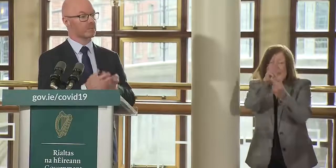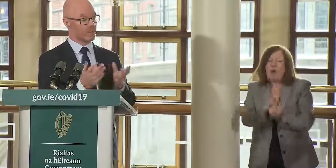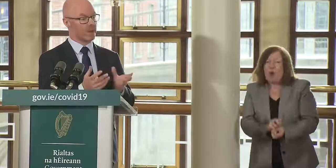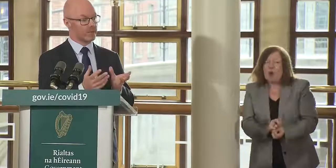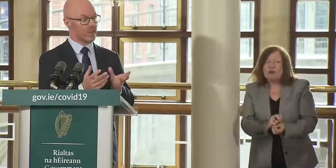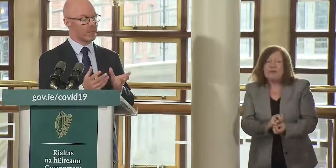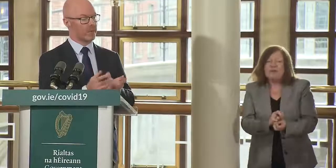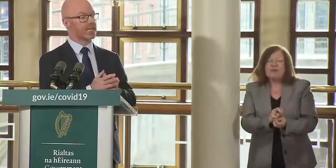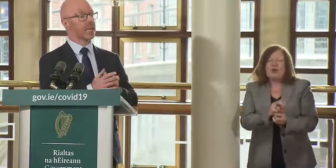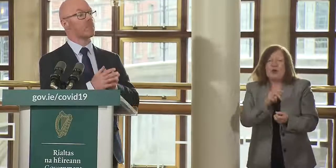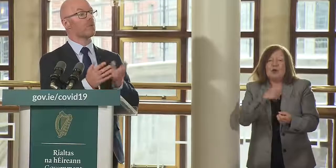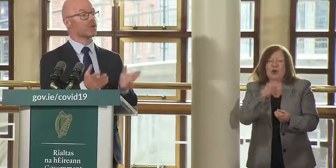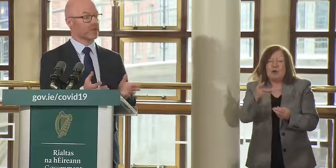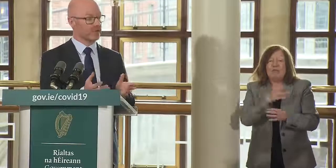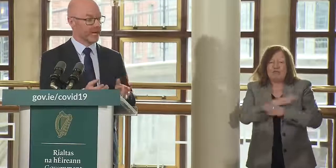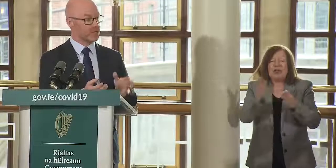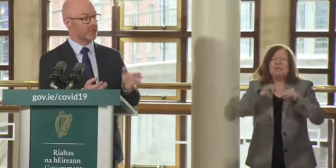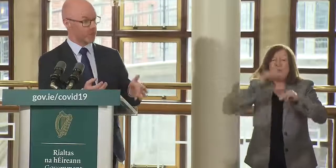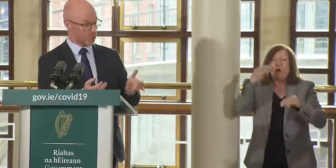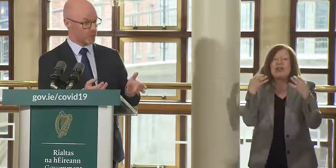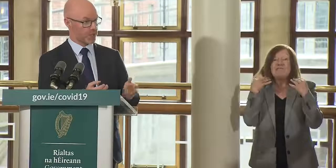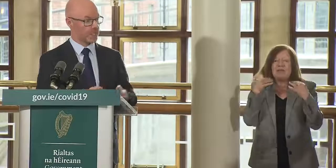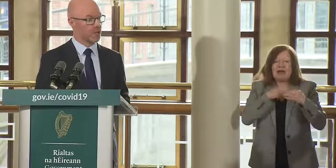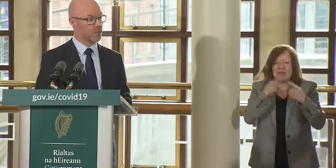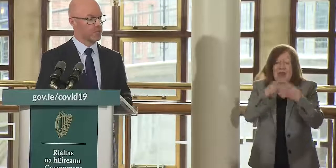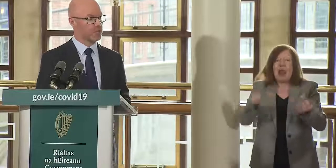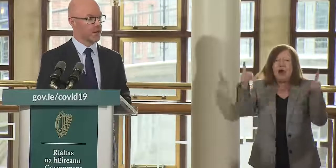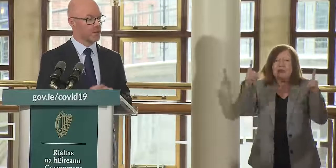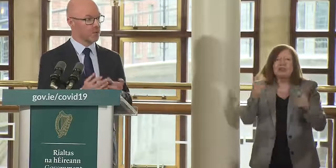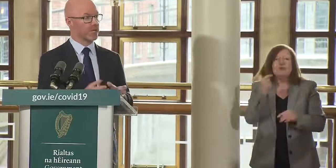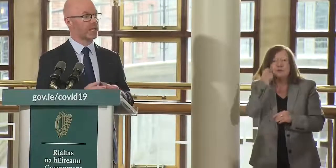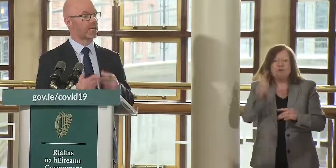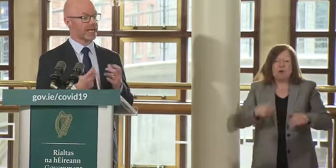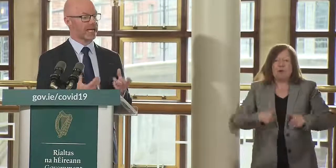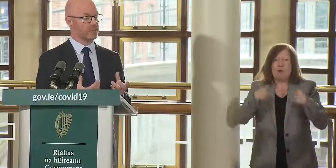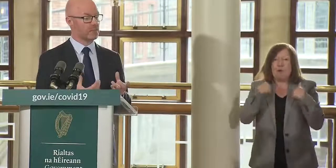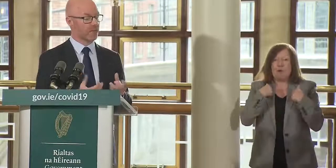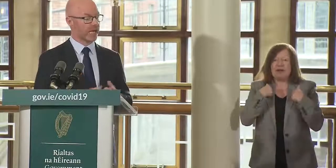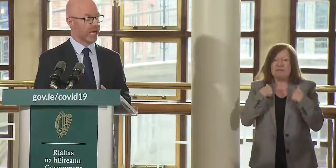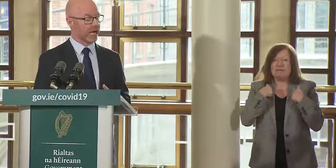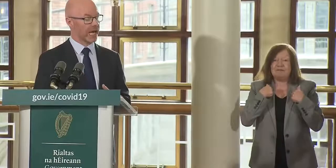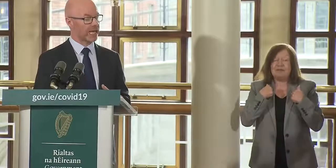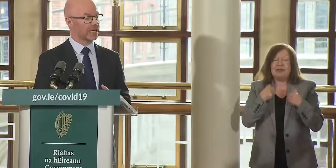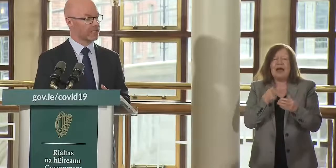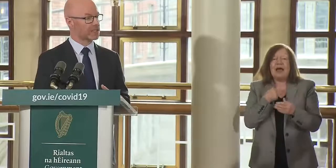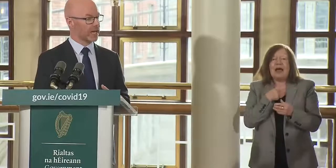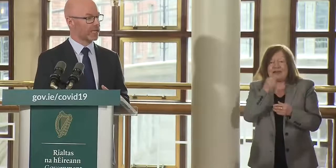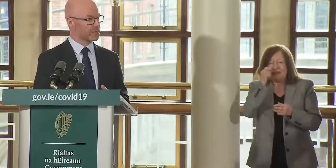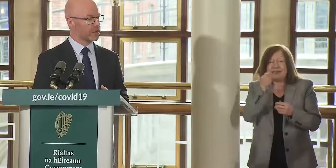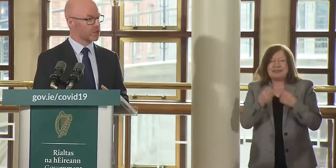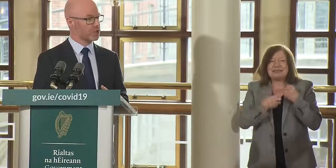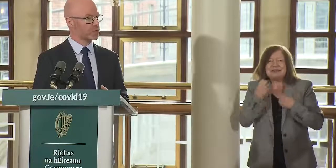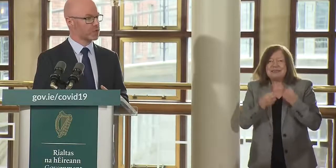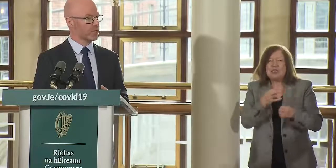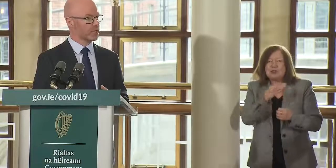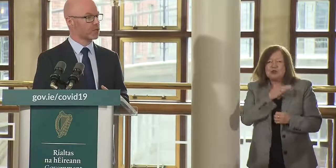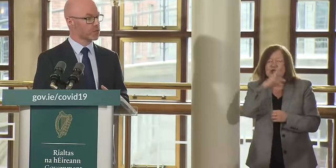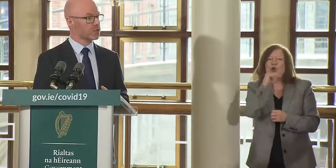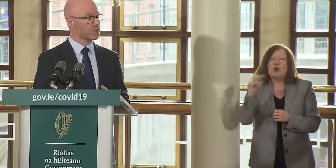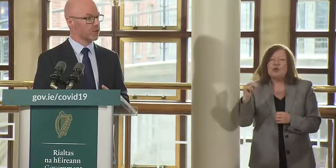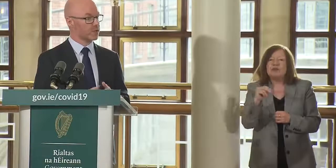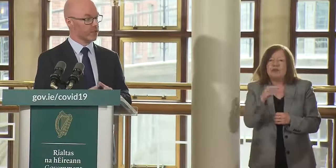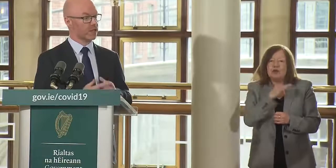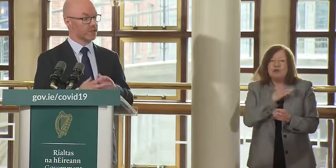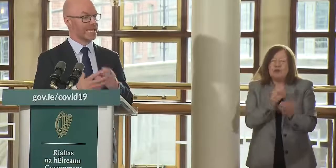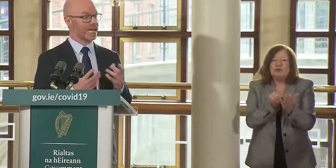uh we'll we'll we'll releasing a lot more of the information at the launch which is which is tomorrow morning um but i i i think it's exciting it's very good news uh